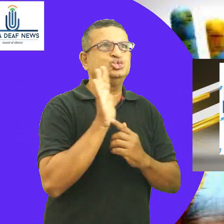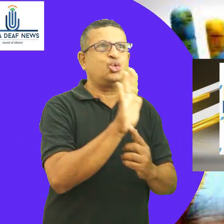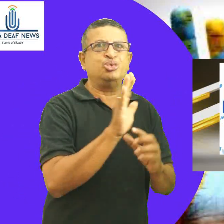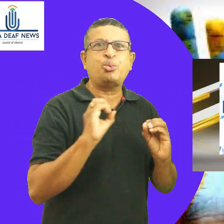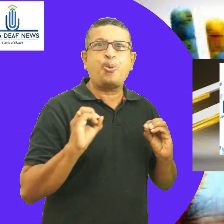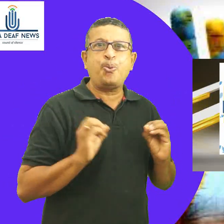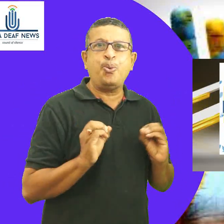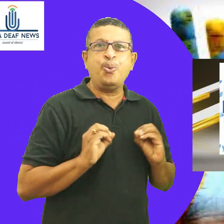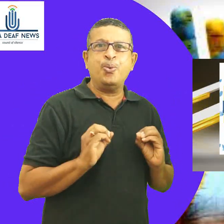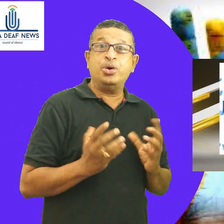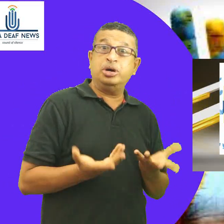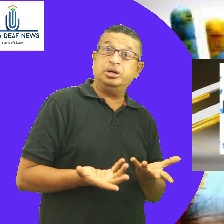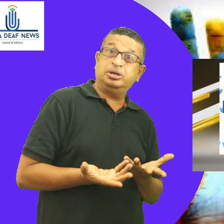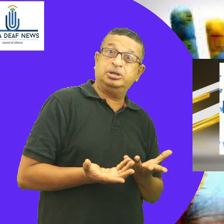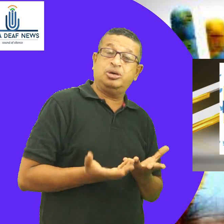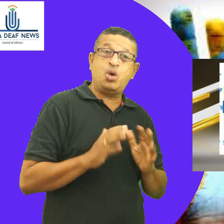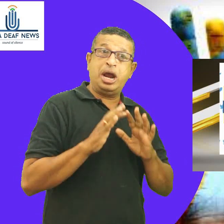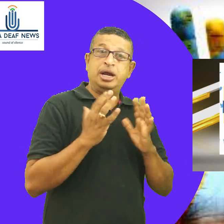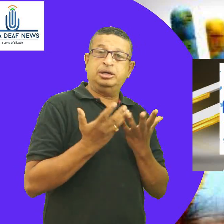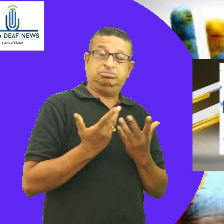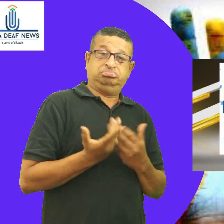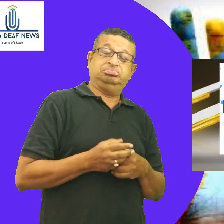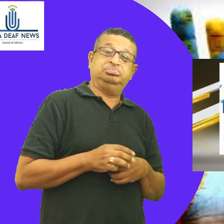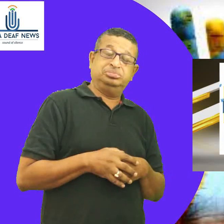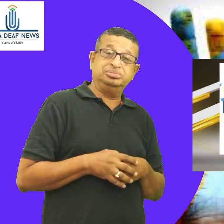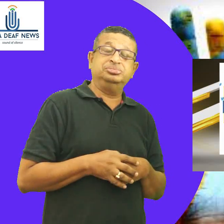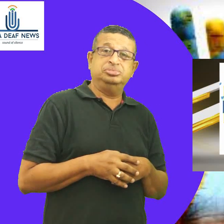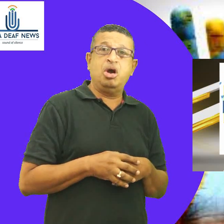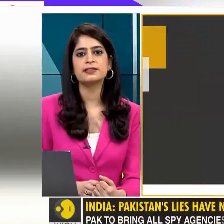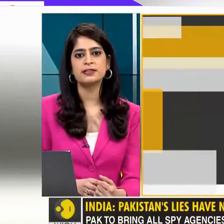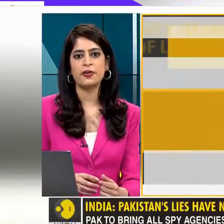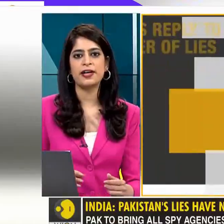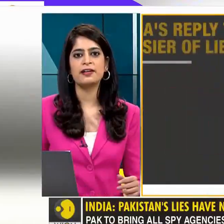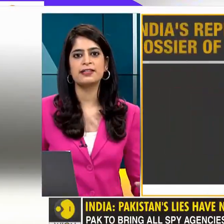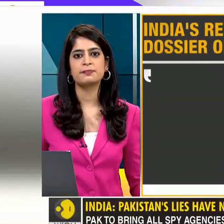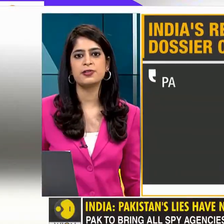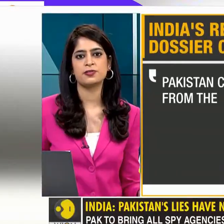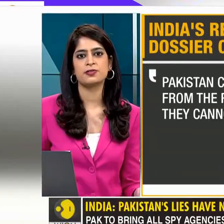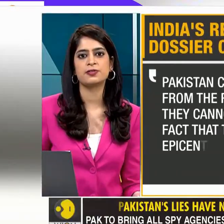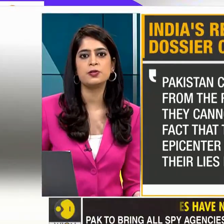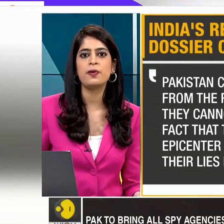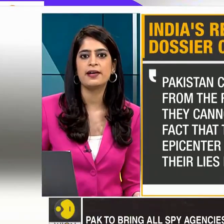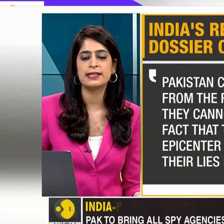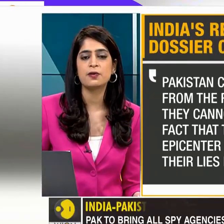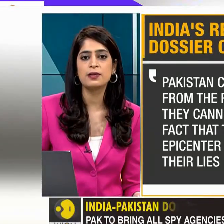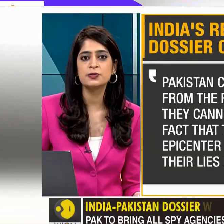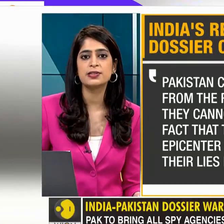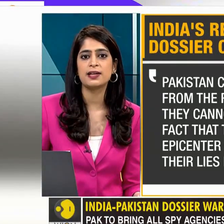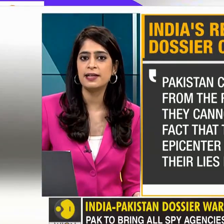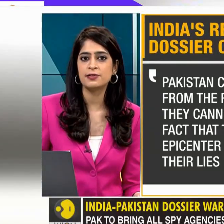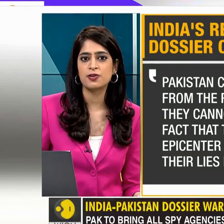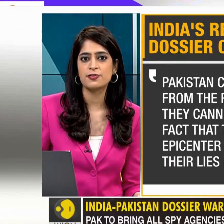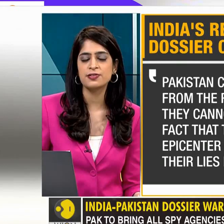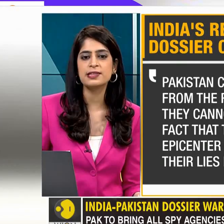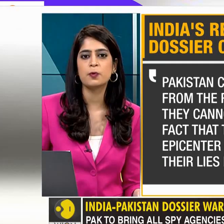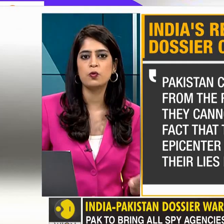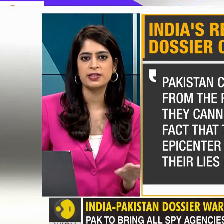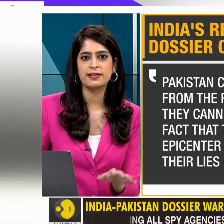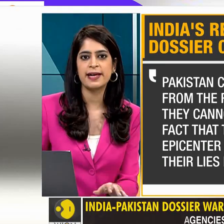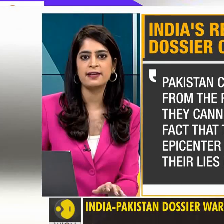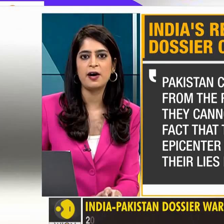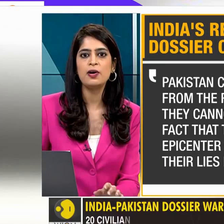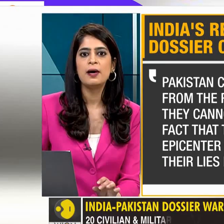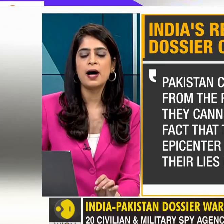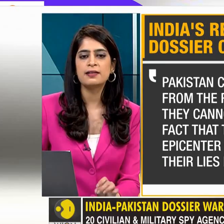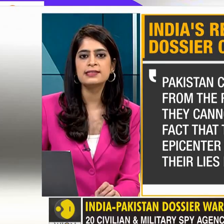and entities. Remember Abbottabad. Unquote. person for India's mission to the UN has also denied the charges. I'm